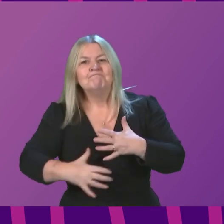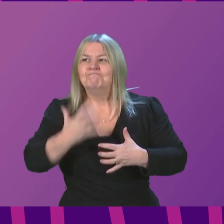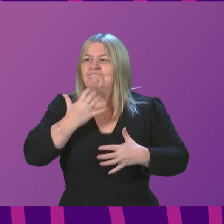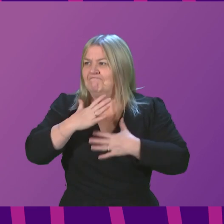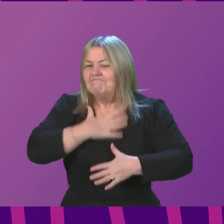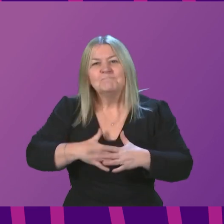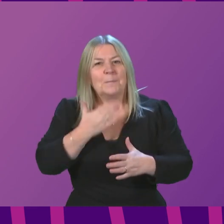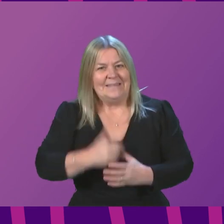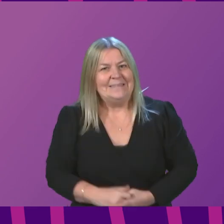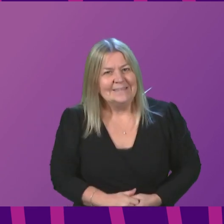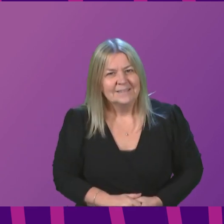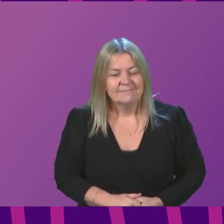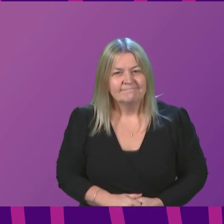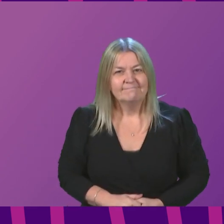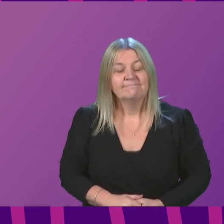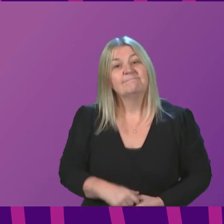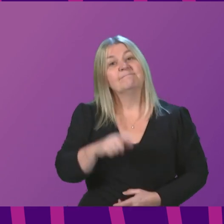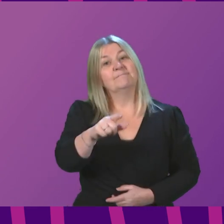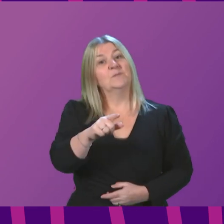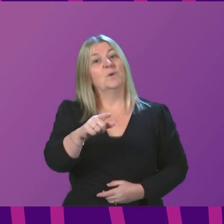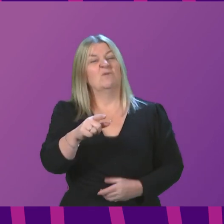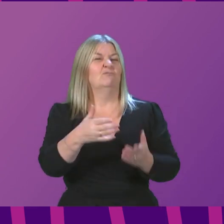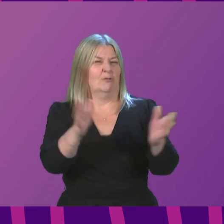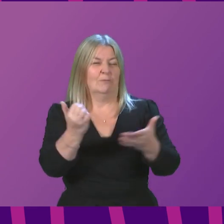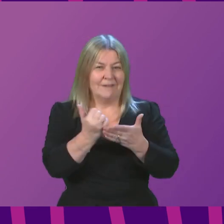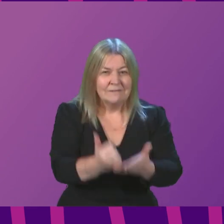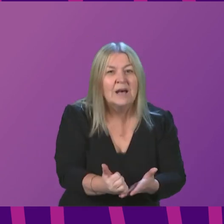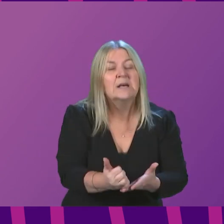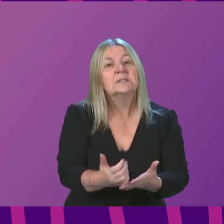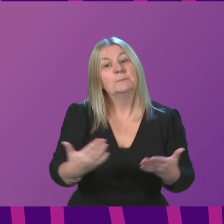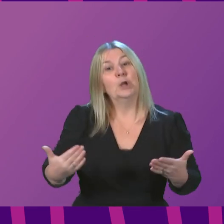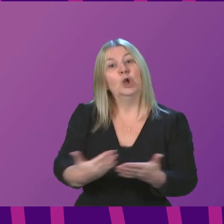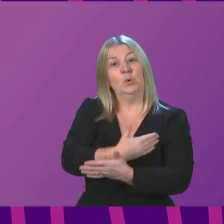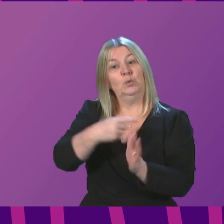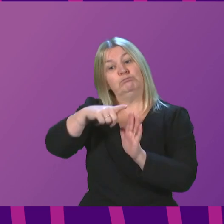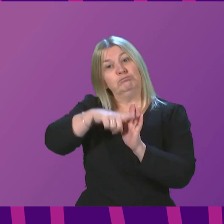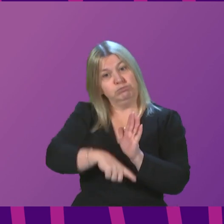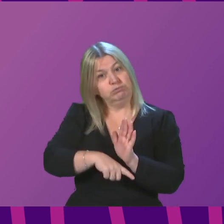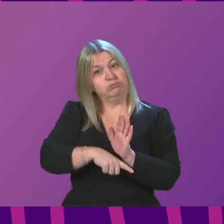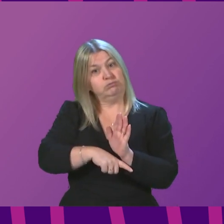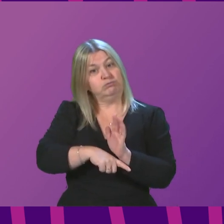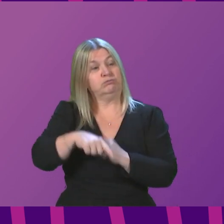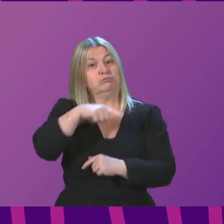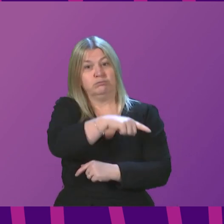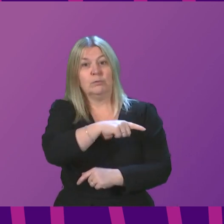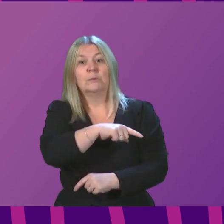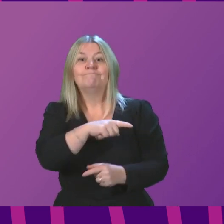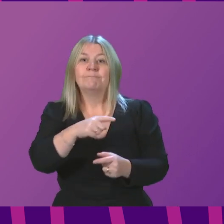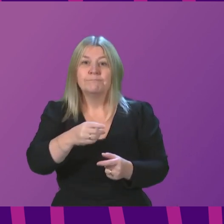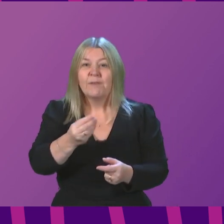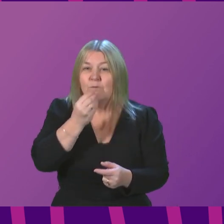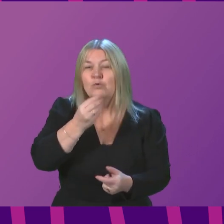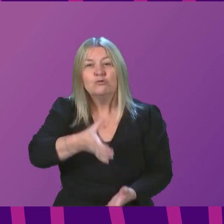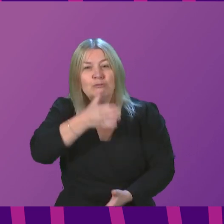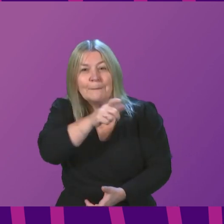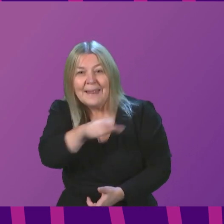In addition to this general advice to the public, the new protective measures relating to hospitality, public indoor places and live